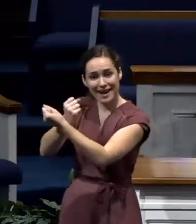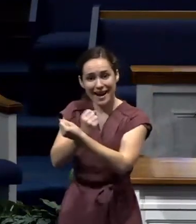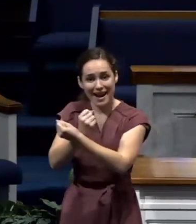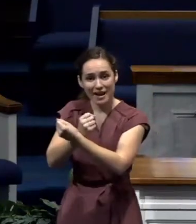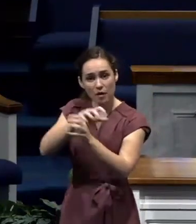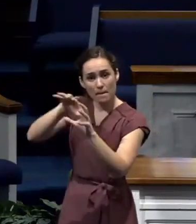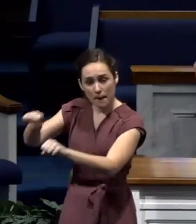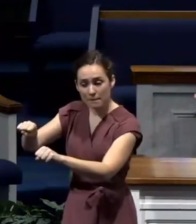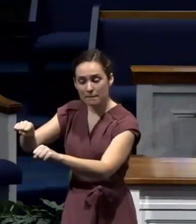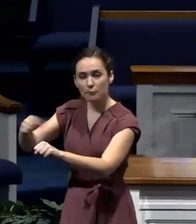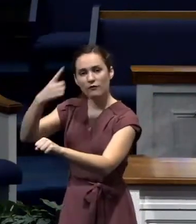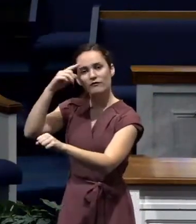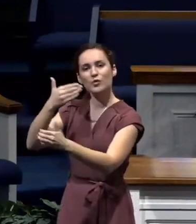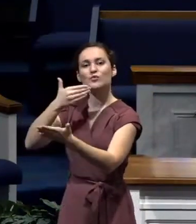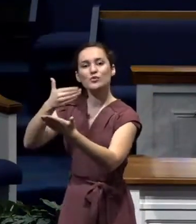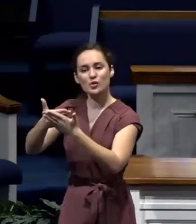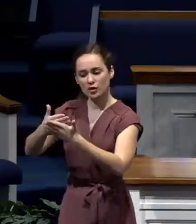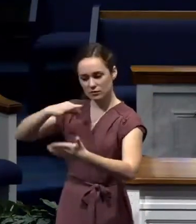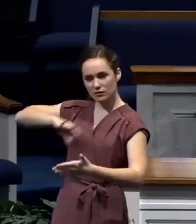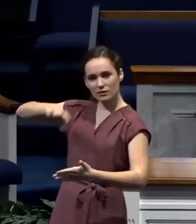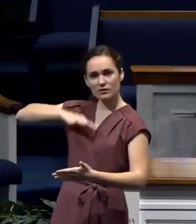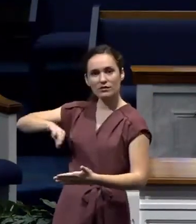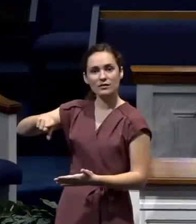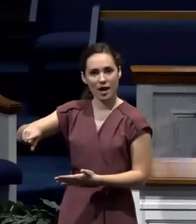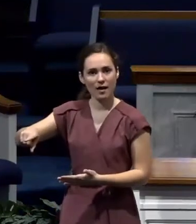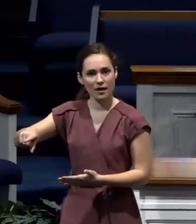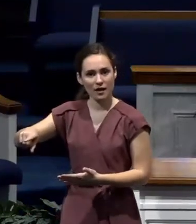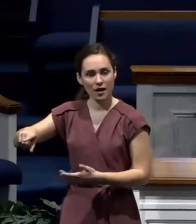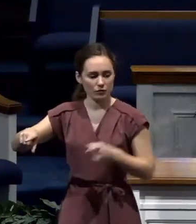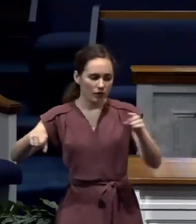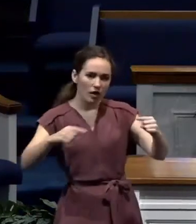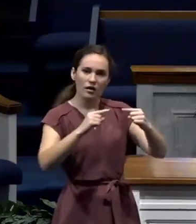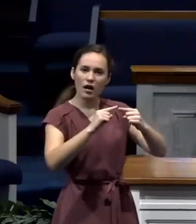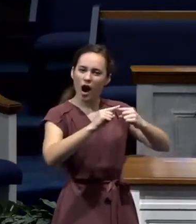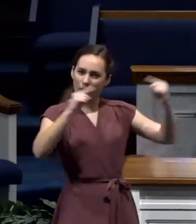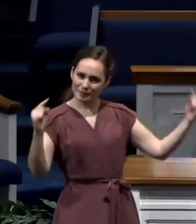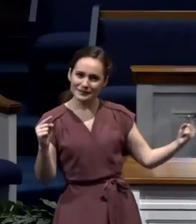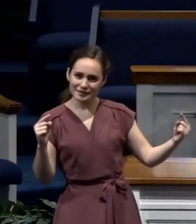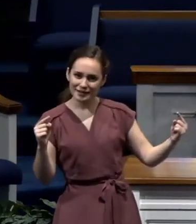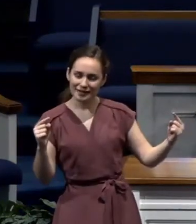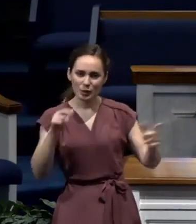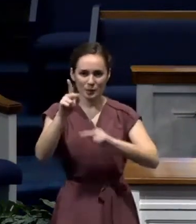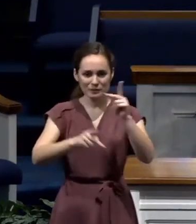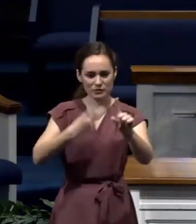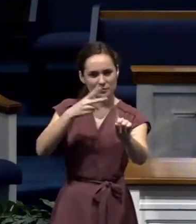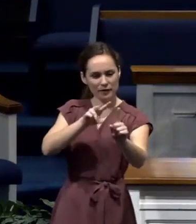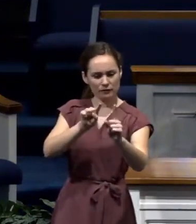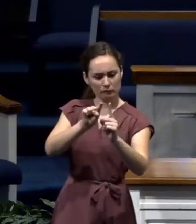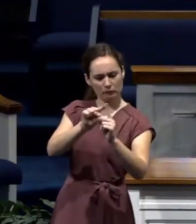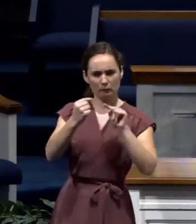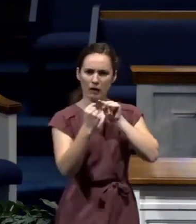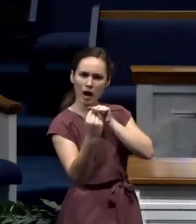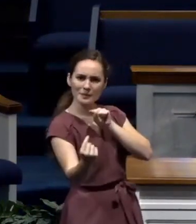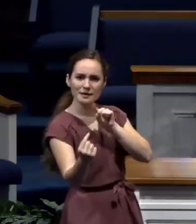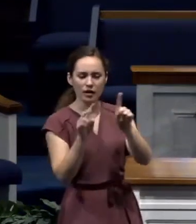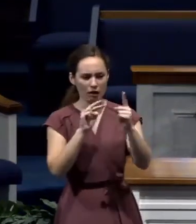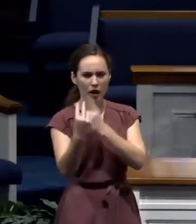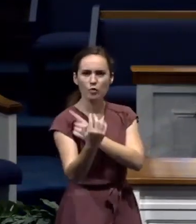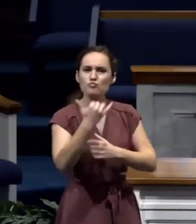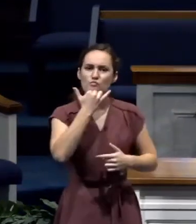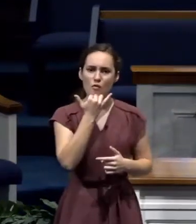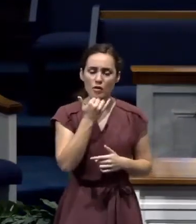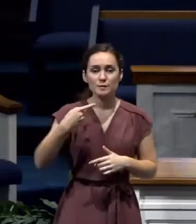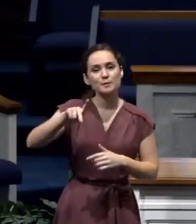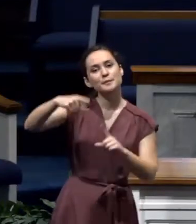actually a good thing. And so it's the opposite of the way people are viewing it. And this is what Paul is saying to the